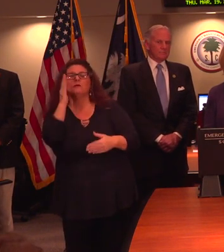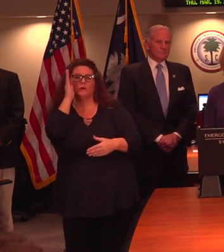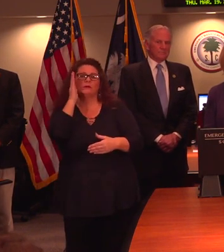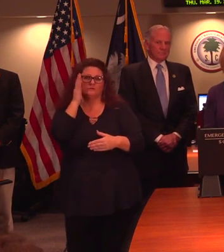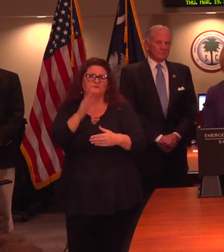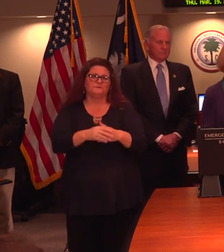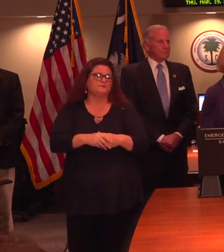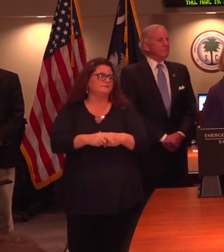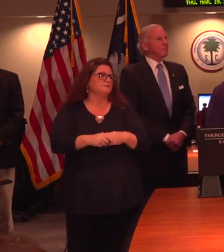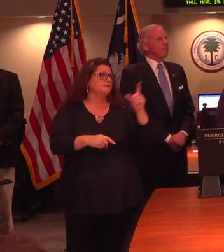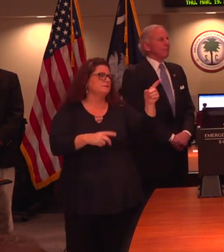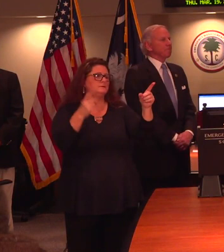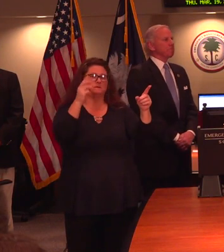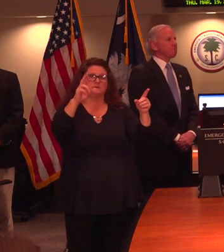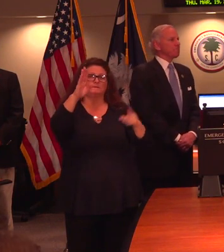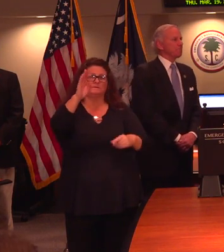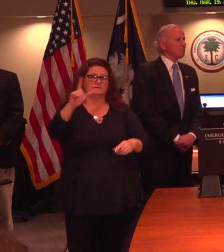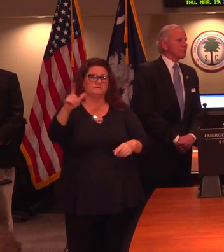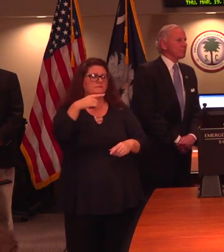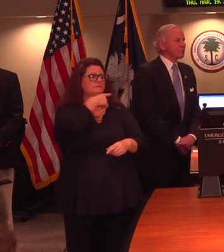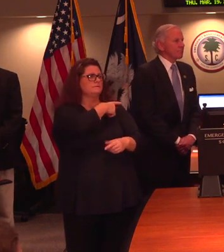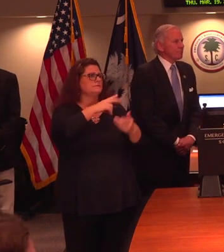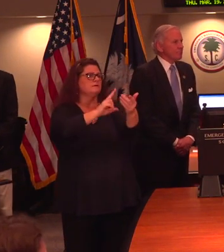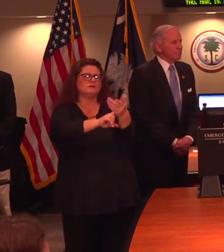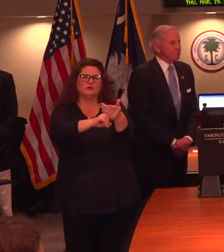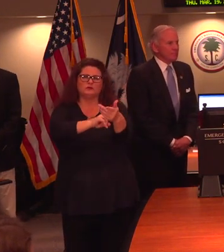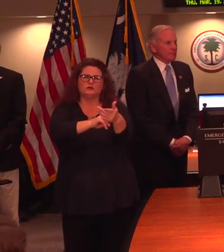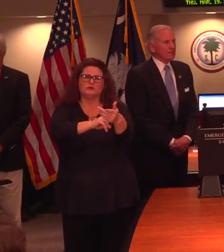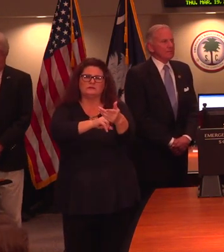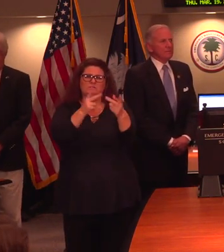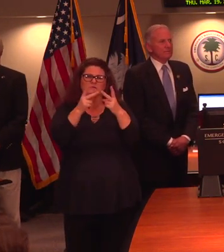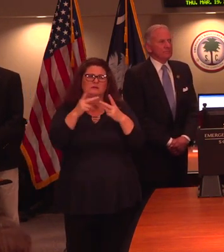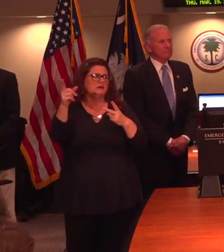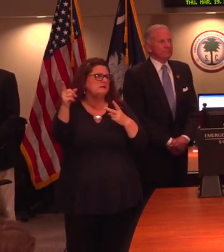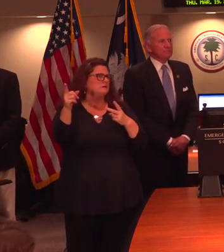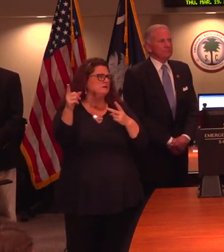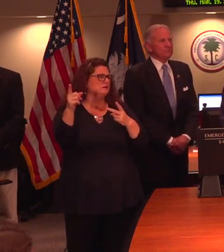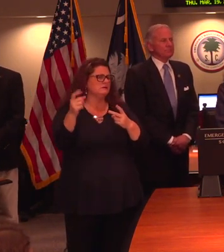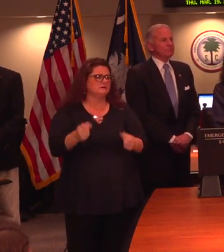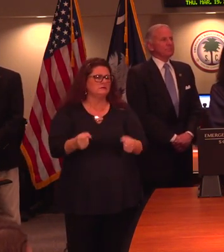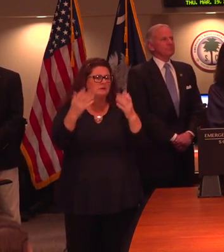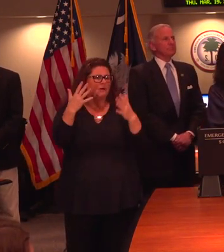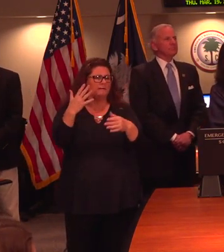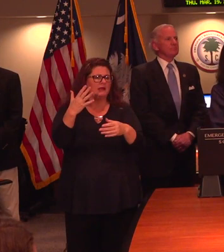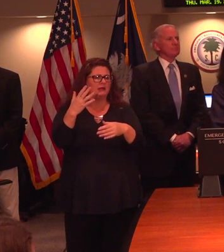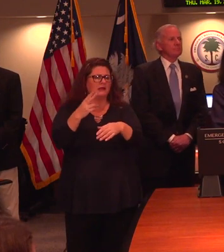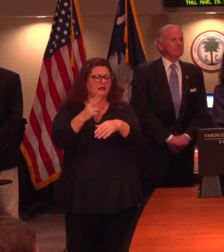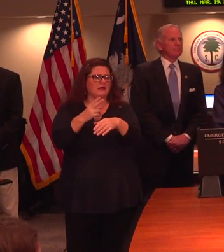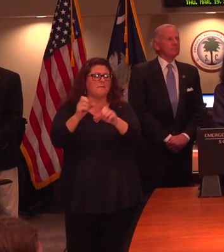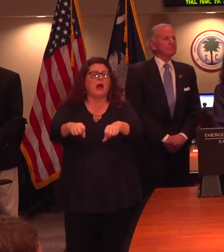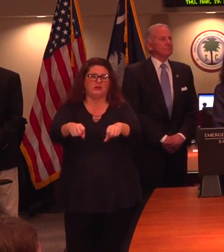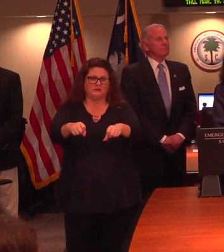crisis. Dr. Bell, I have a follow-up question about the skilled nursing facility. How many possible cases are you tracking right now, and how large of a